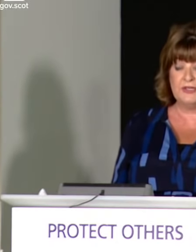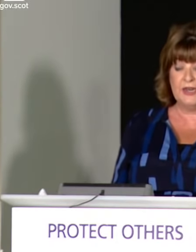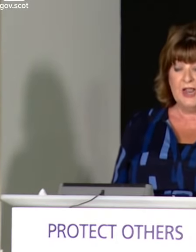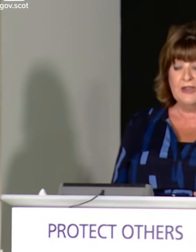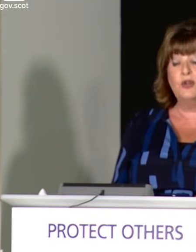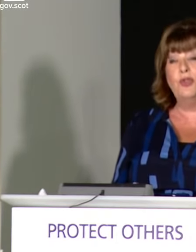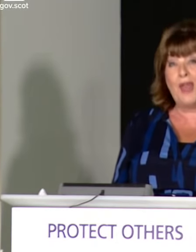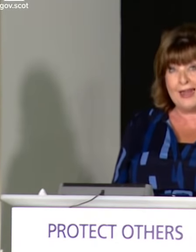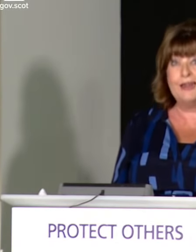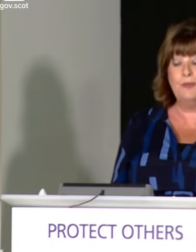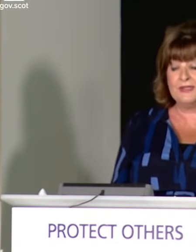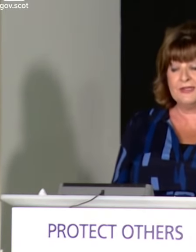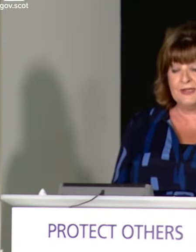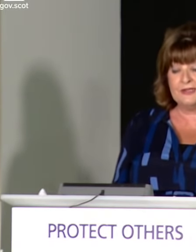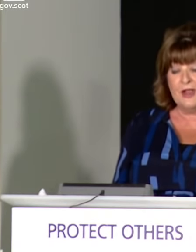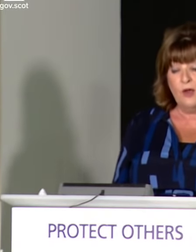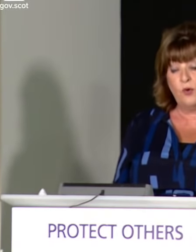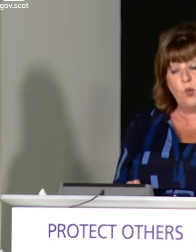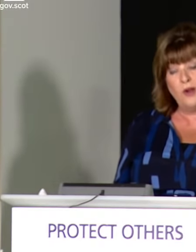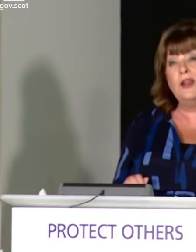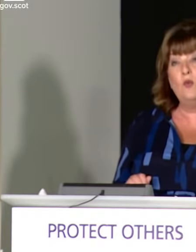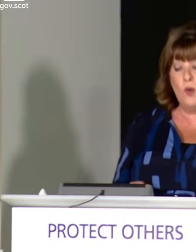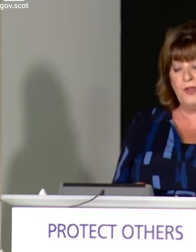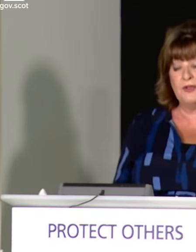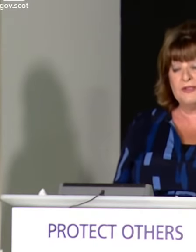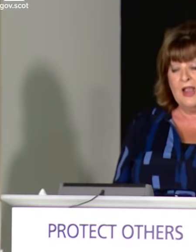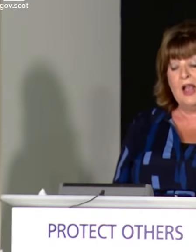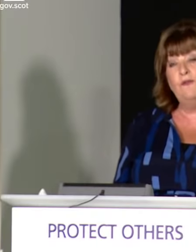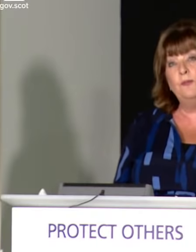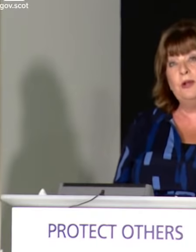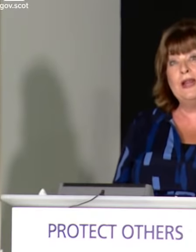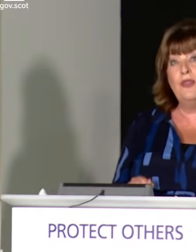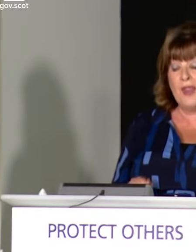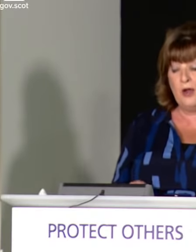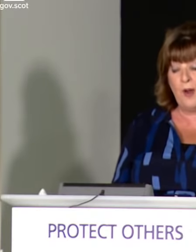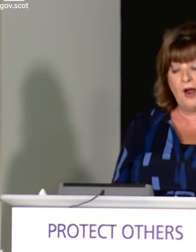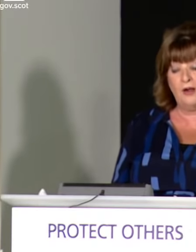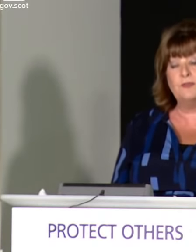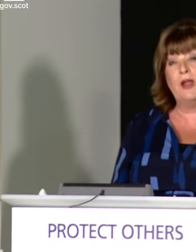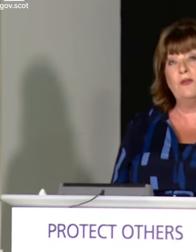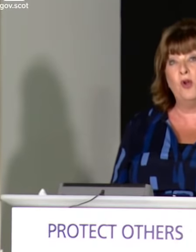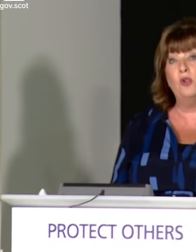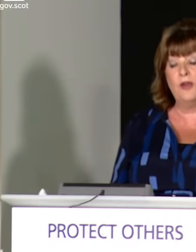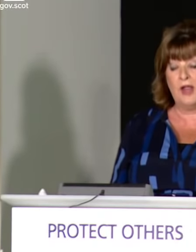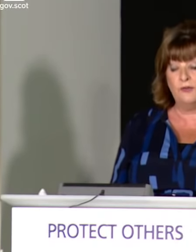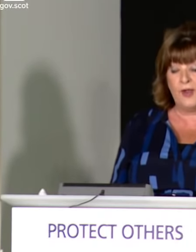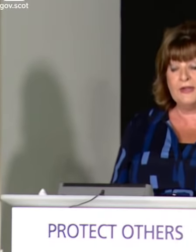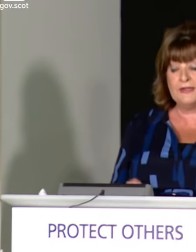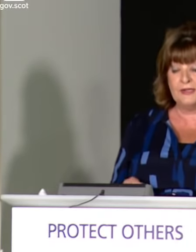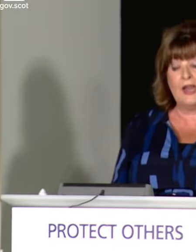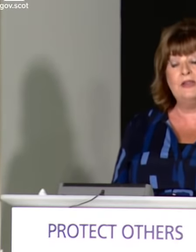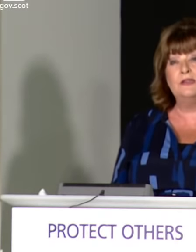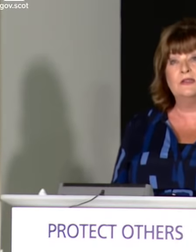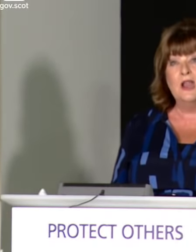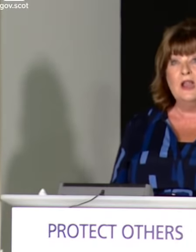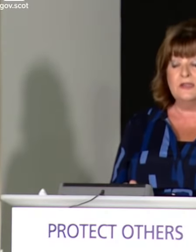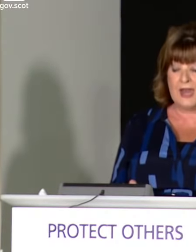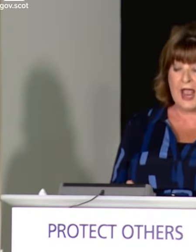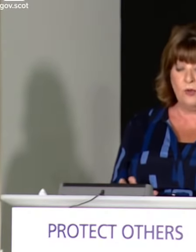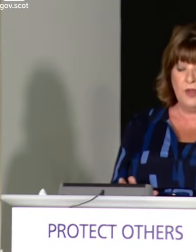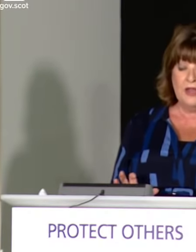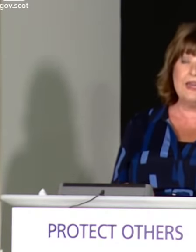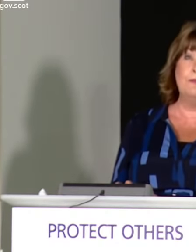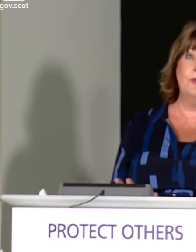this opportunity to thank businesses for working with us and for playing their part by following advice and guidance